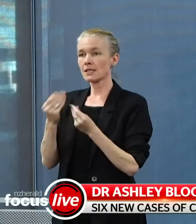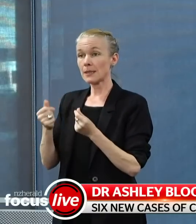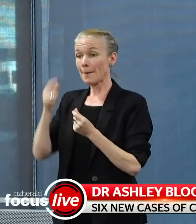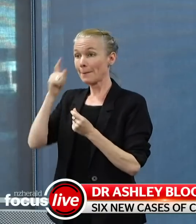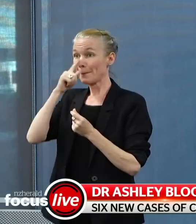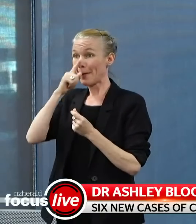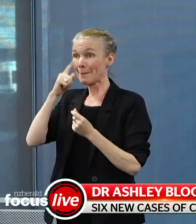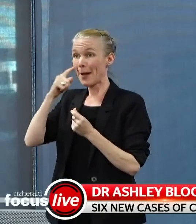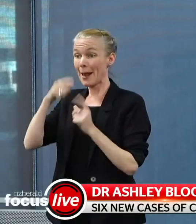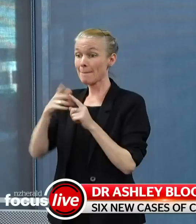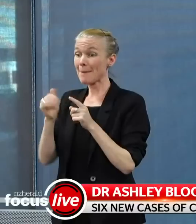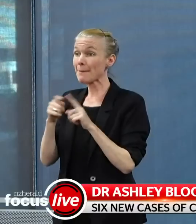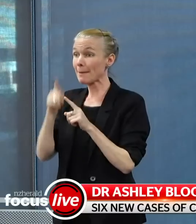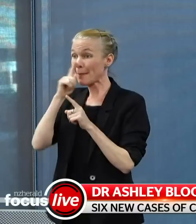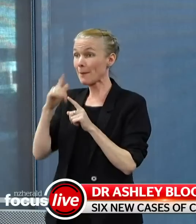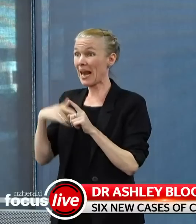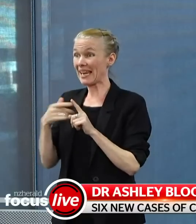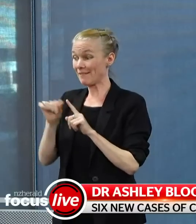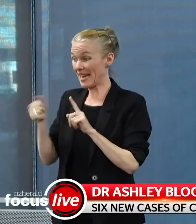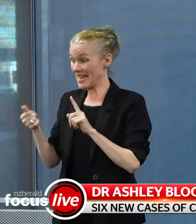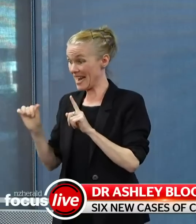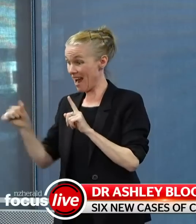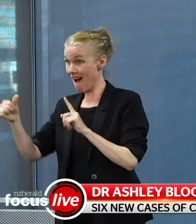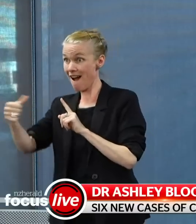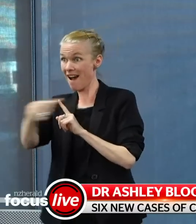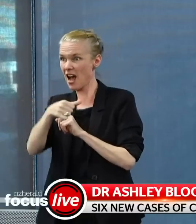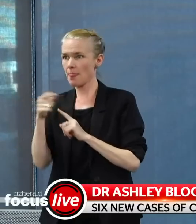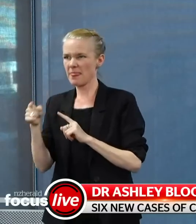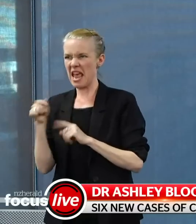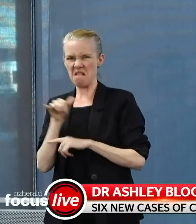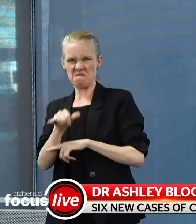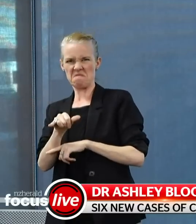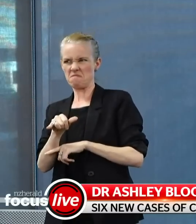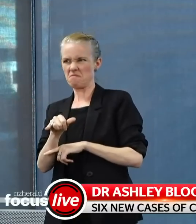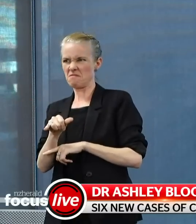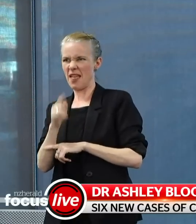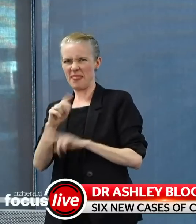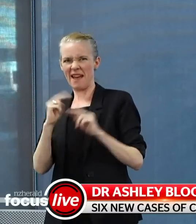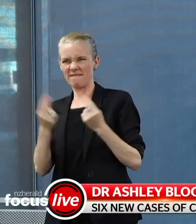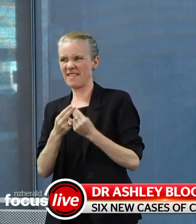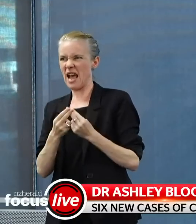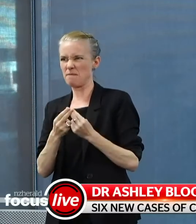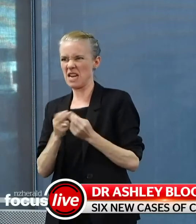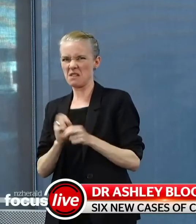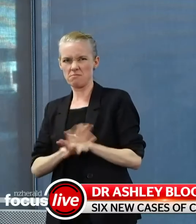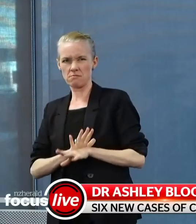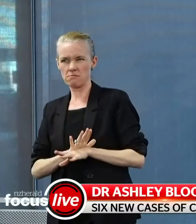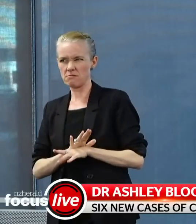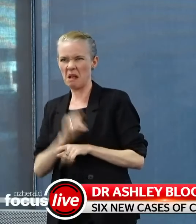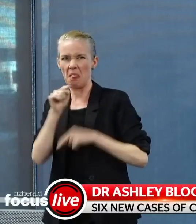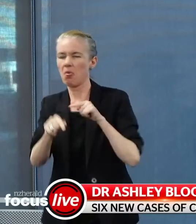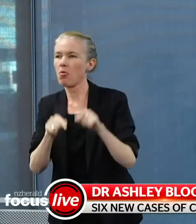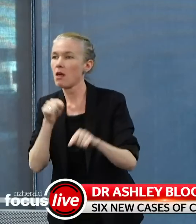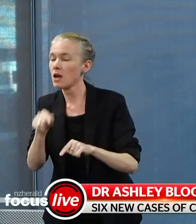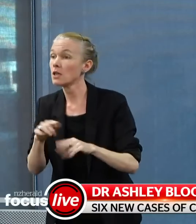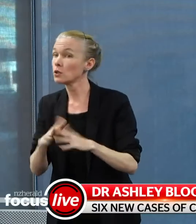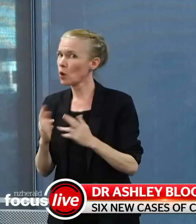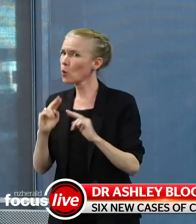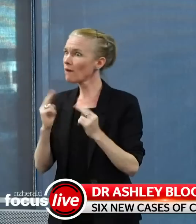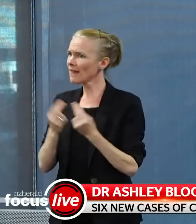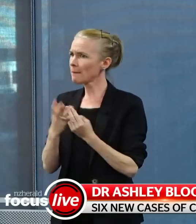from the community to these people, and often they're worried about if they're identified, that they're, you know, that they could be, um,